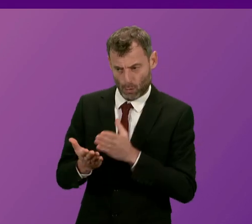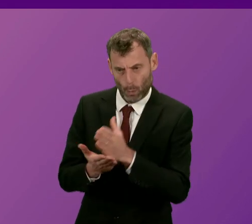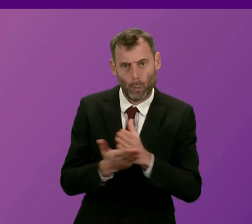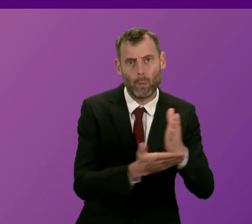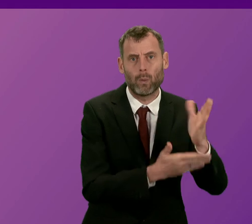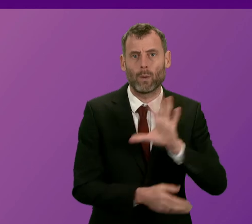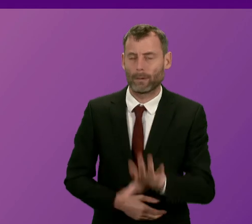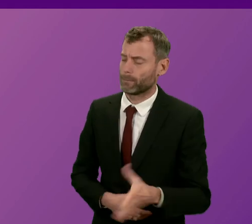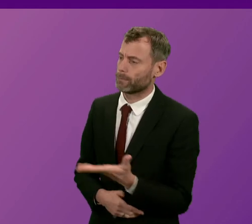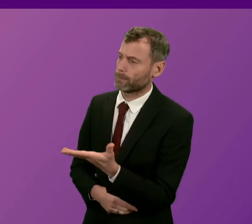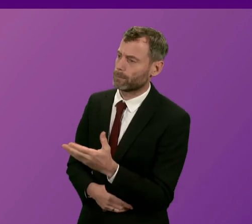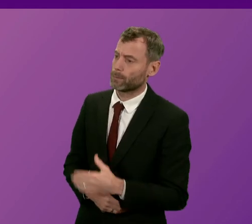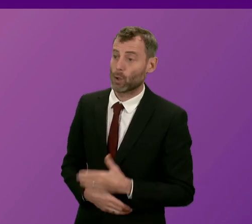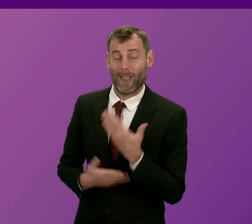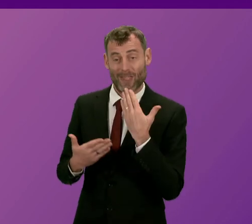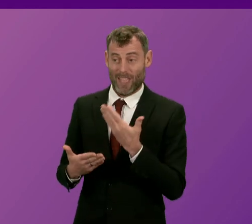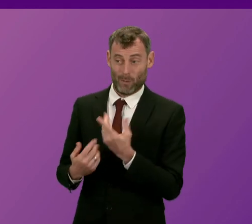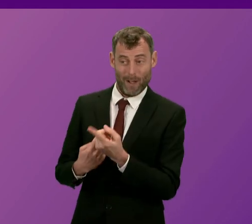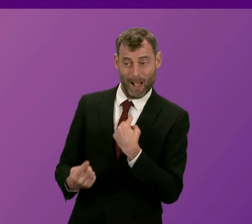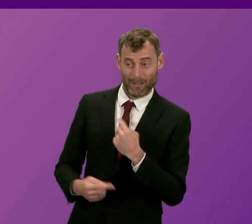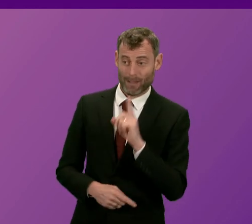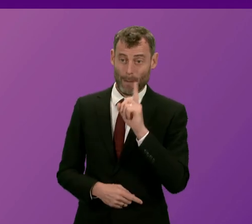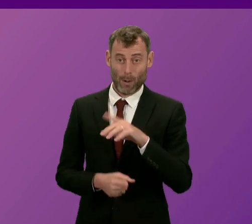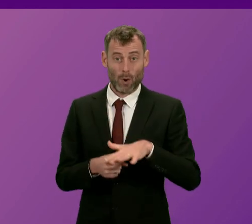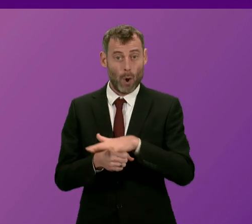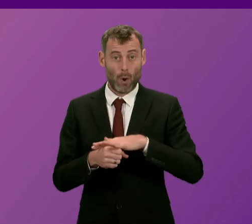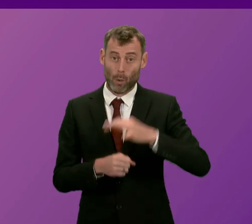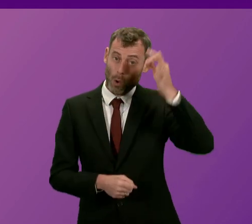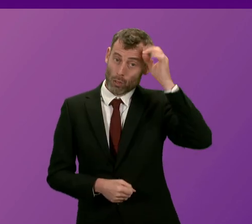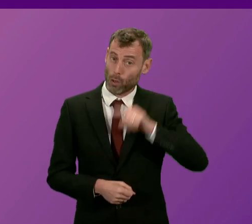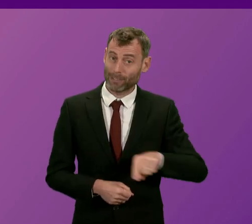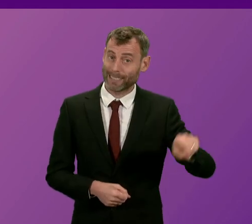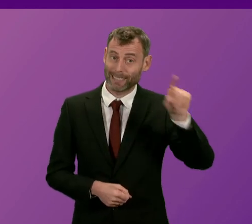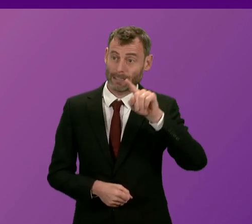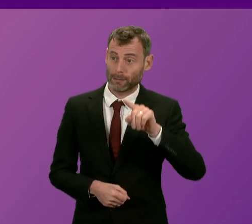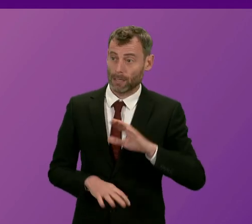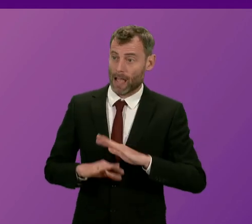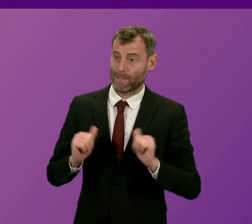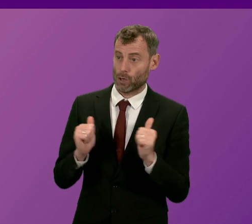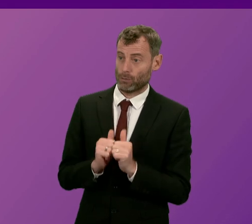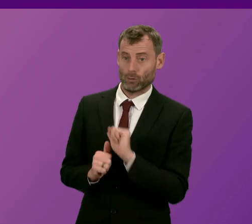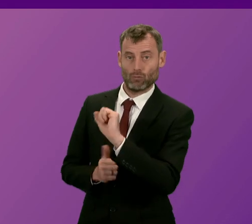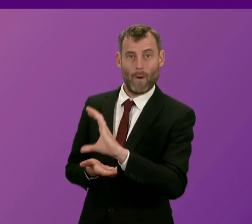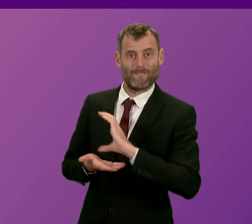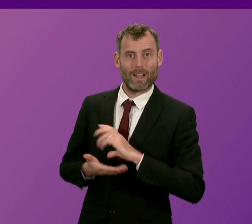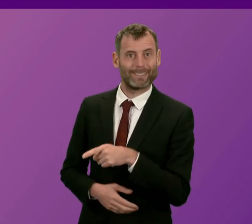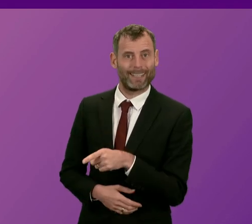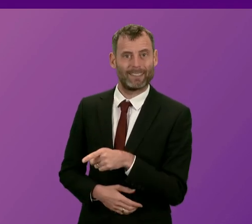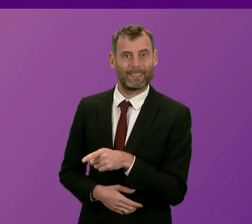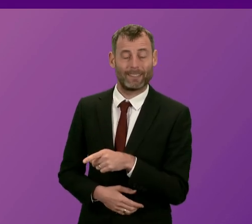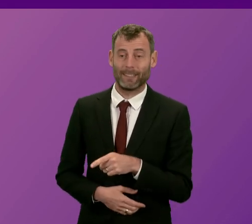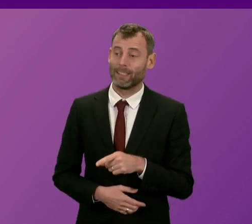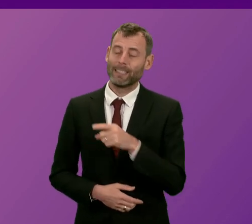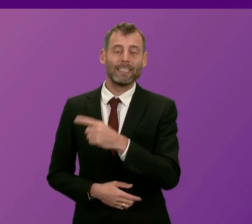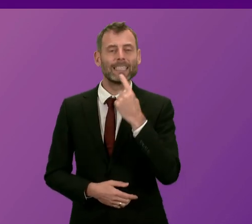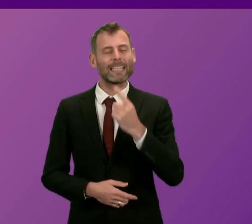I thank the First Minister for that answer but you will know that not a single local authority has agreed to receive that funding. The First Minister says he believes that teachers are